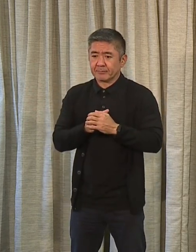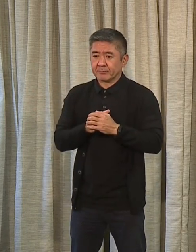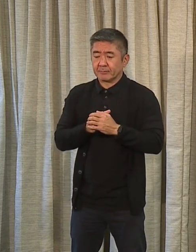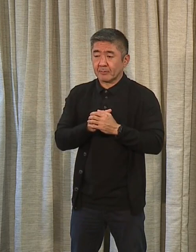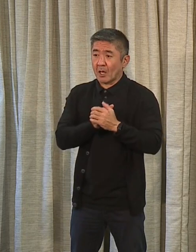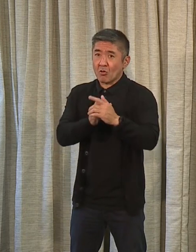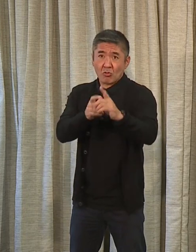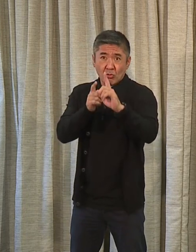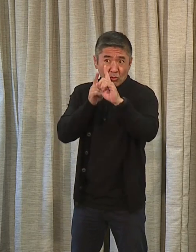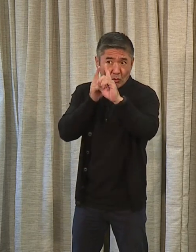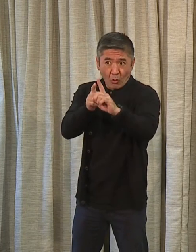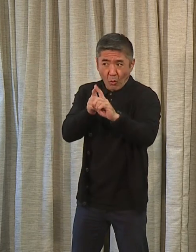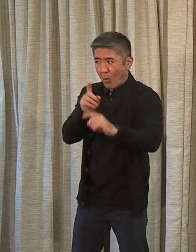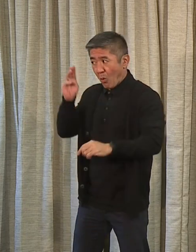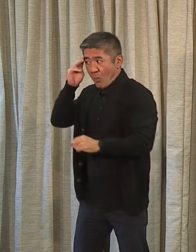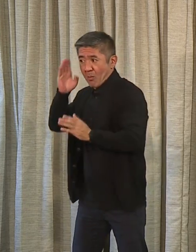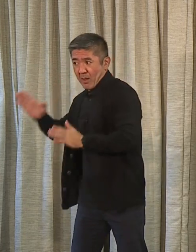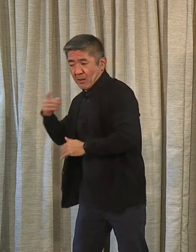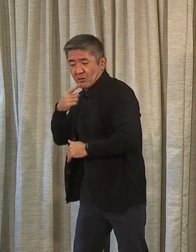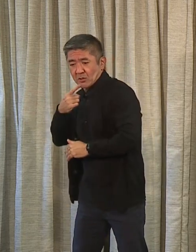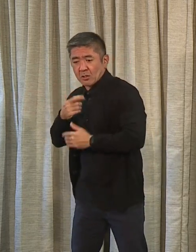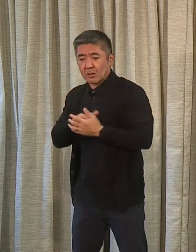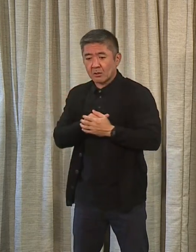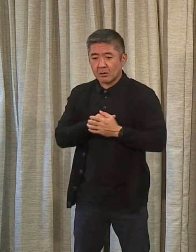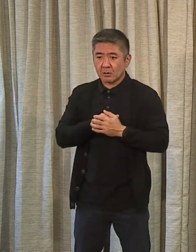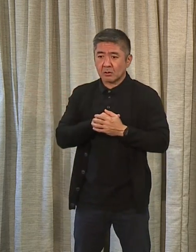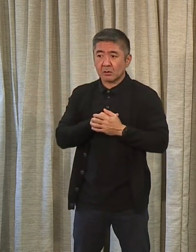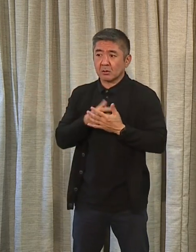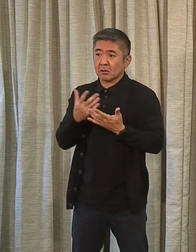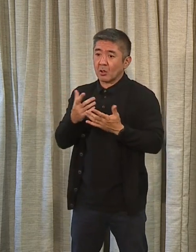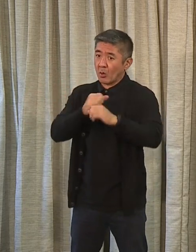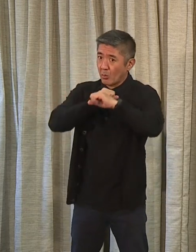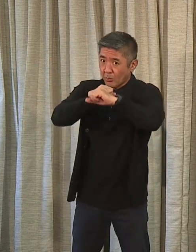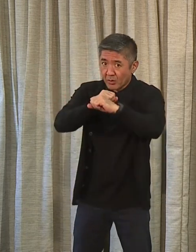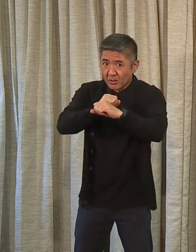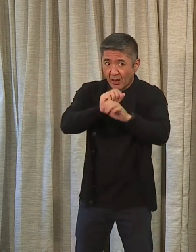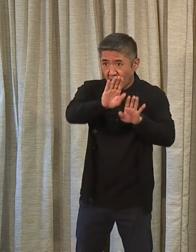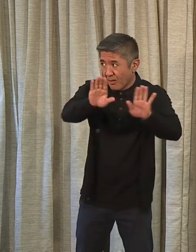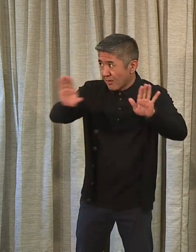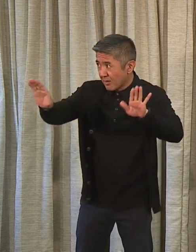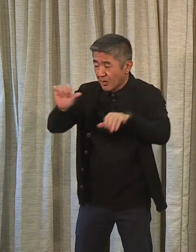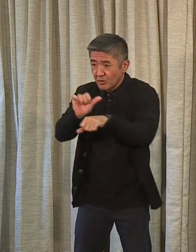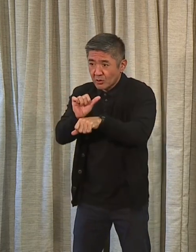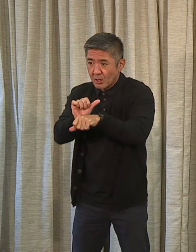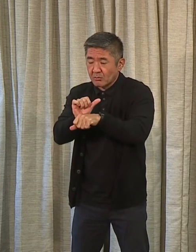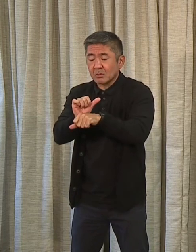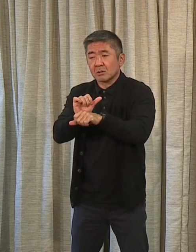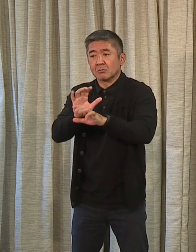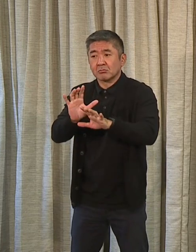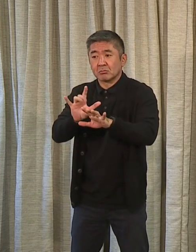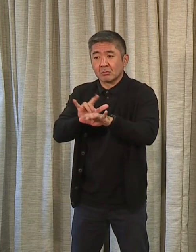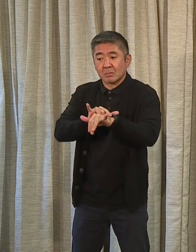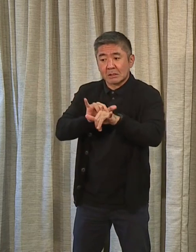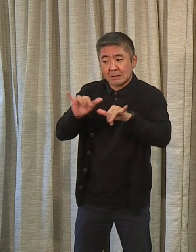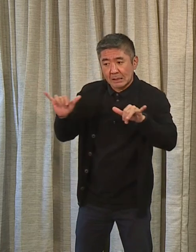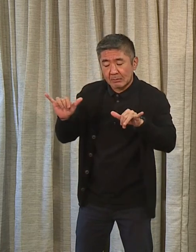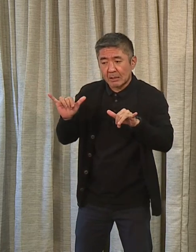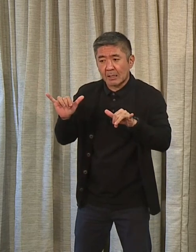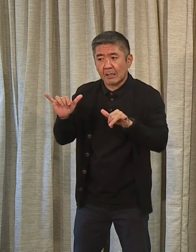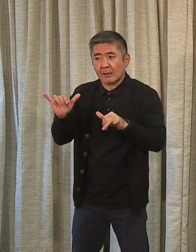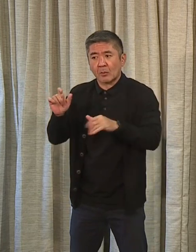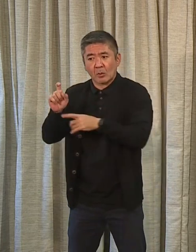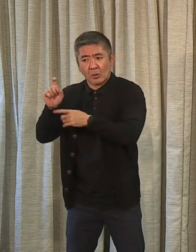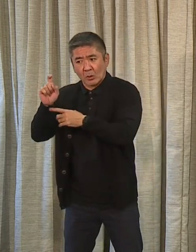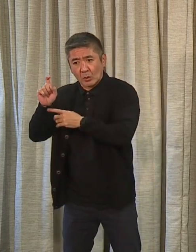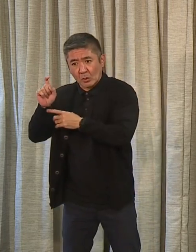intent is, as Mayor stated, we're protecting jobs. And at the same time, we're also making sure that,